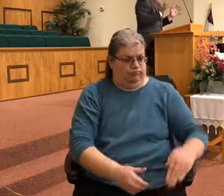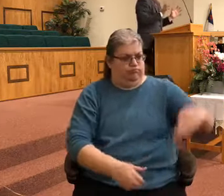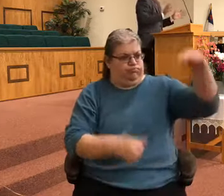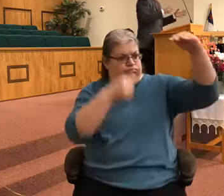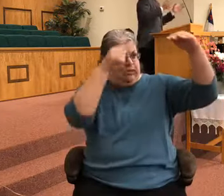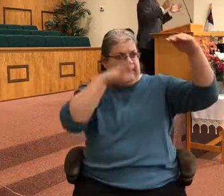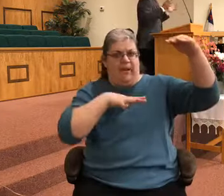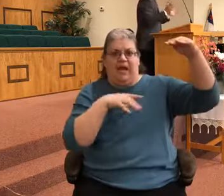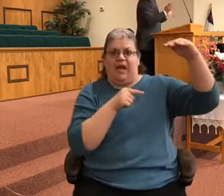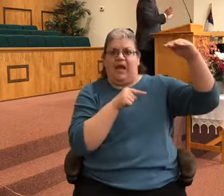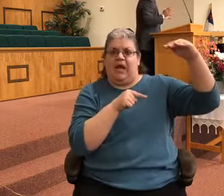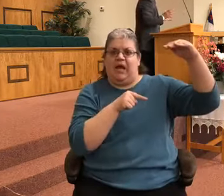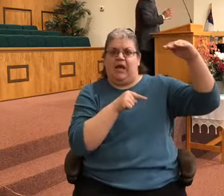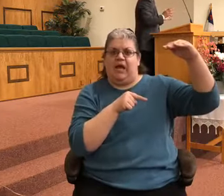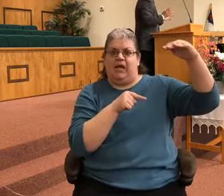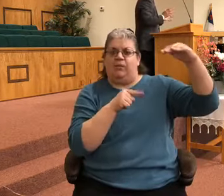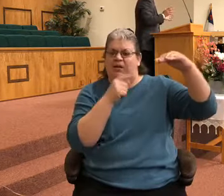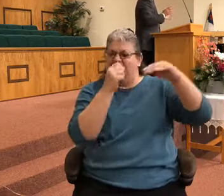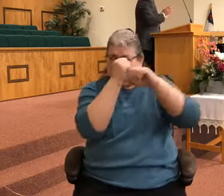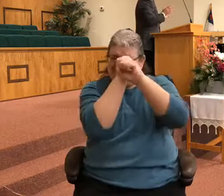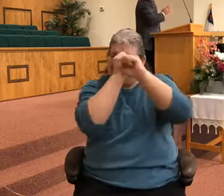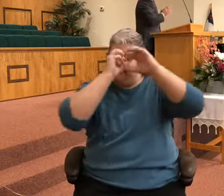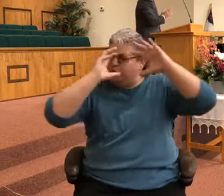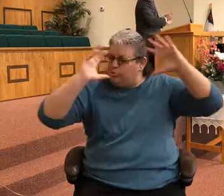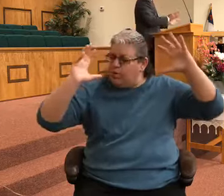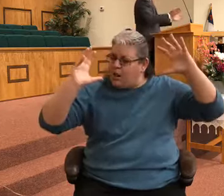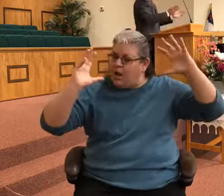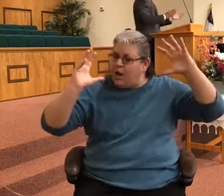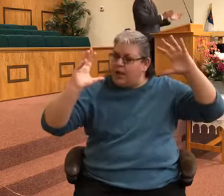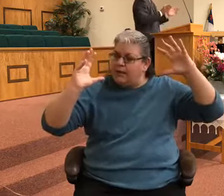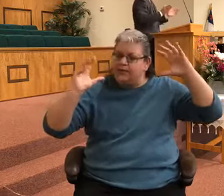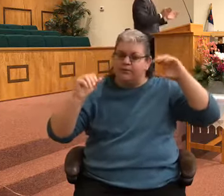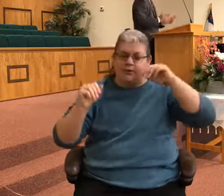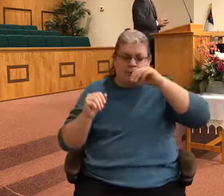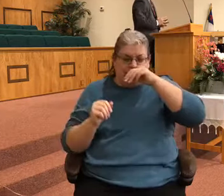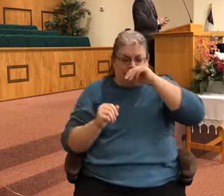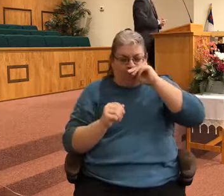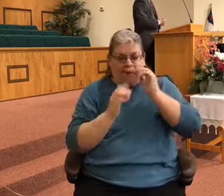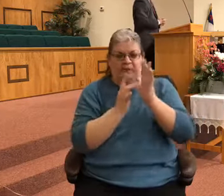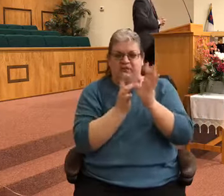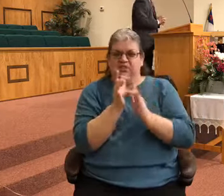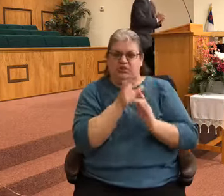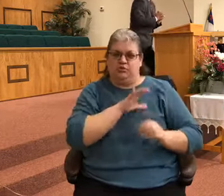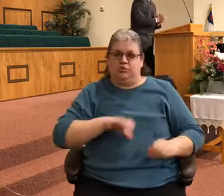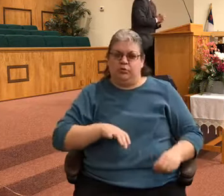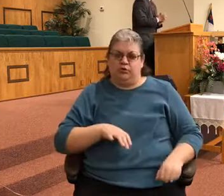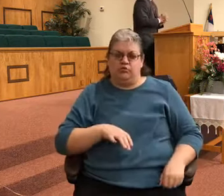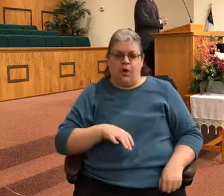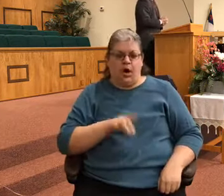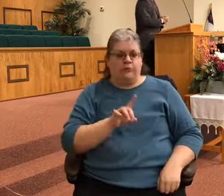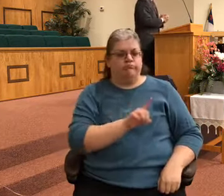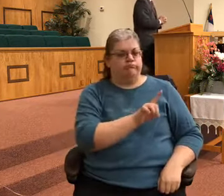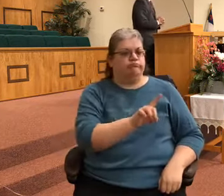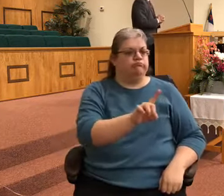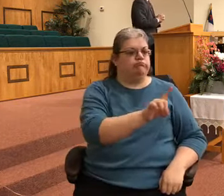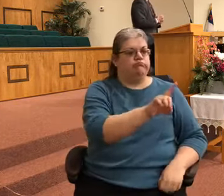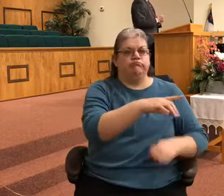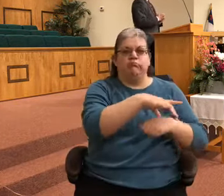while. Let's just visualize this arrow moved on earth. Let's watch this arrow as it goes to